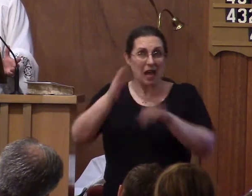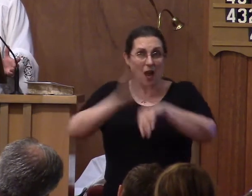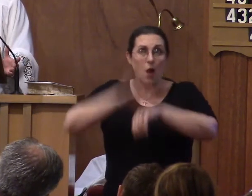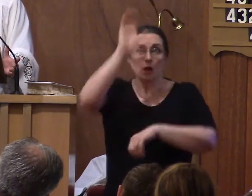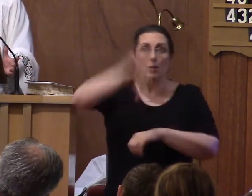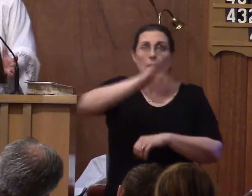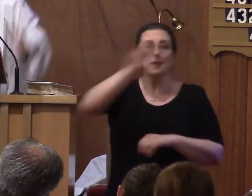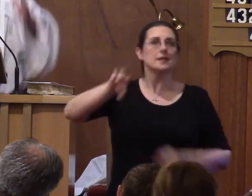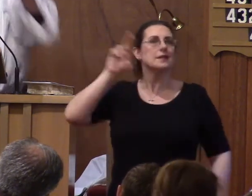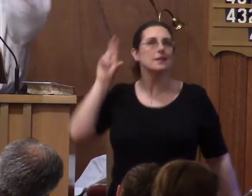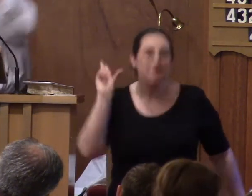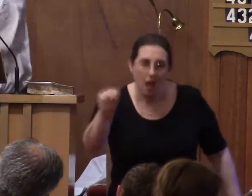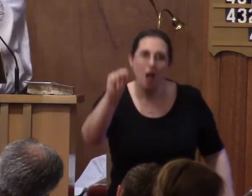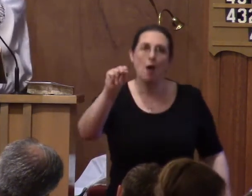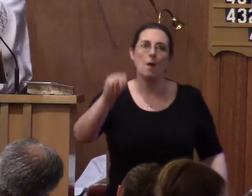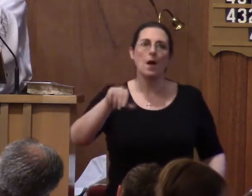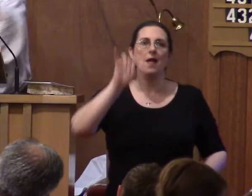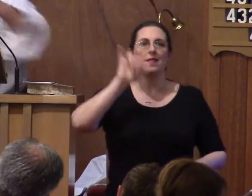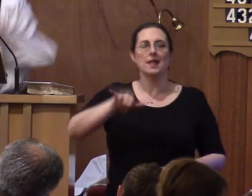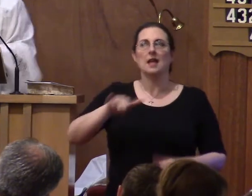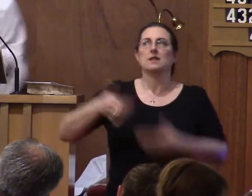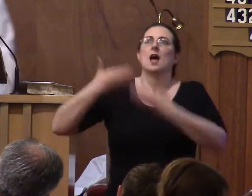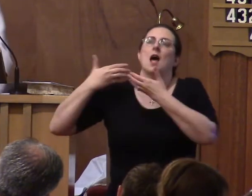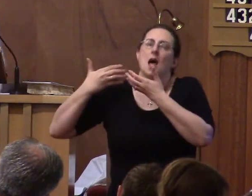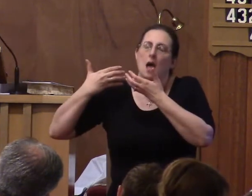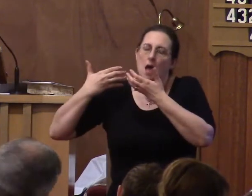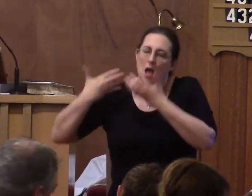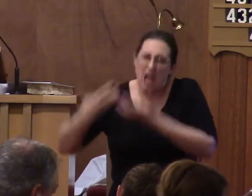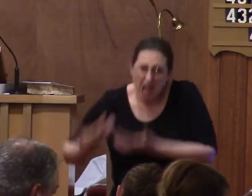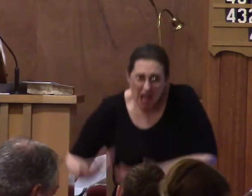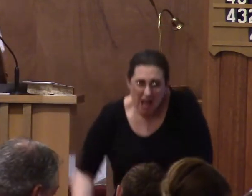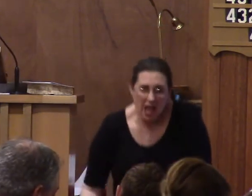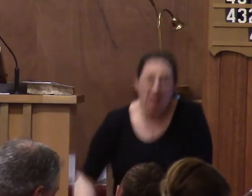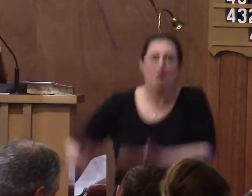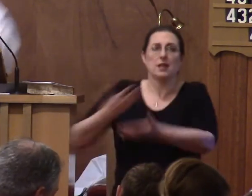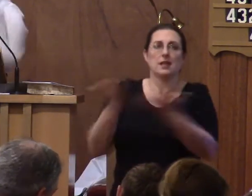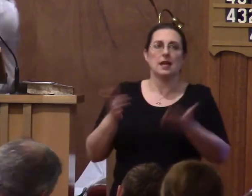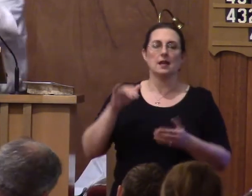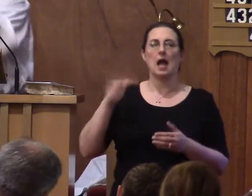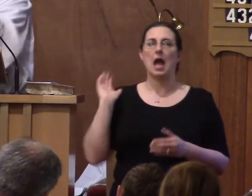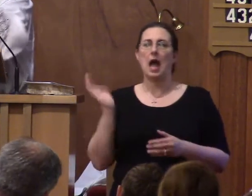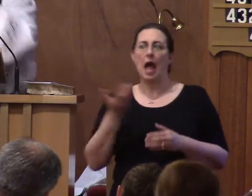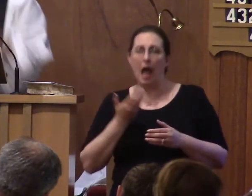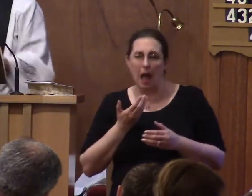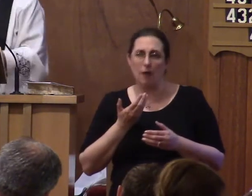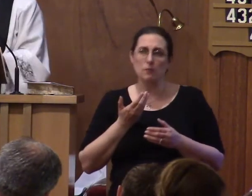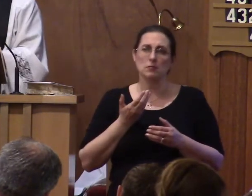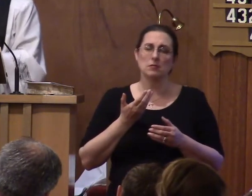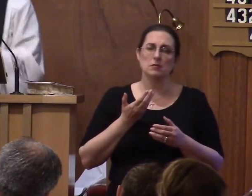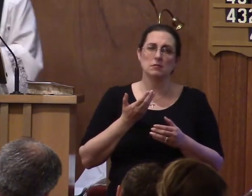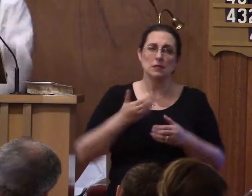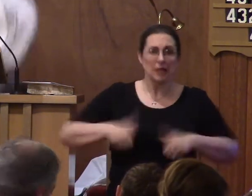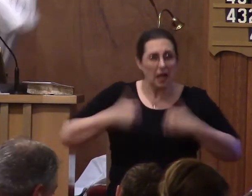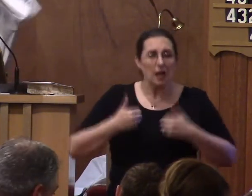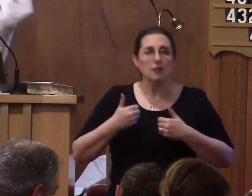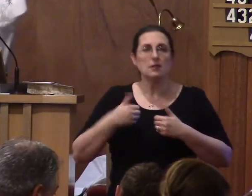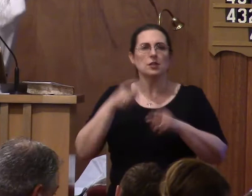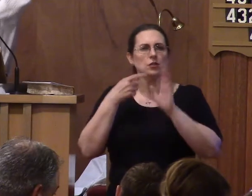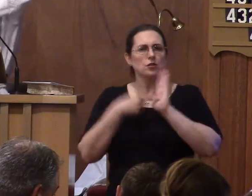This is how heavy it is, our condition of being sinful, but it also shows us, because Jesus has